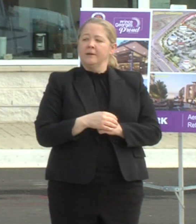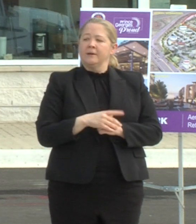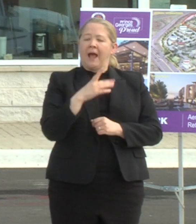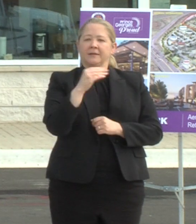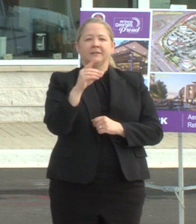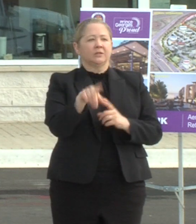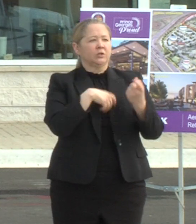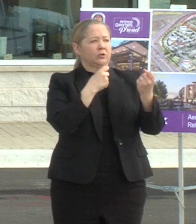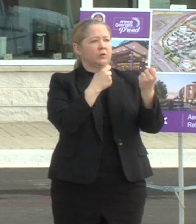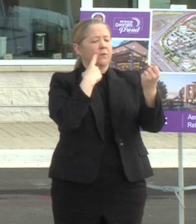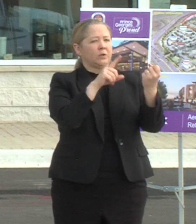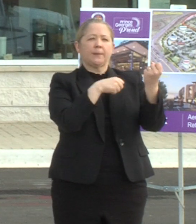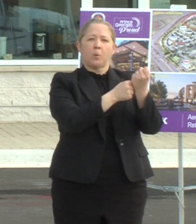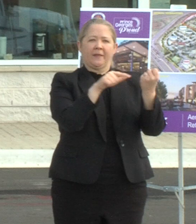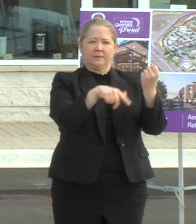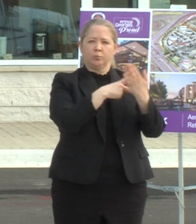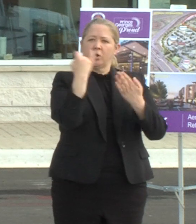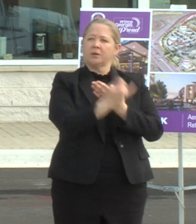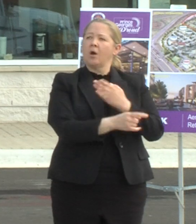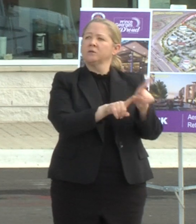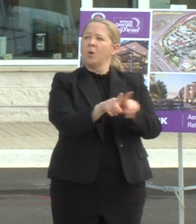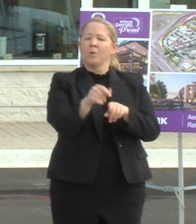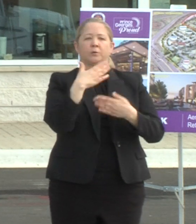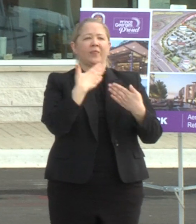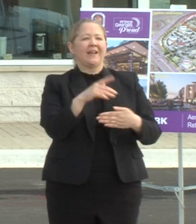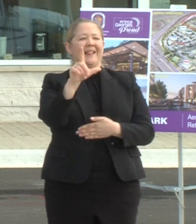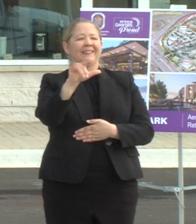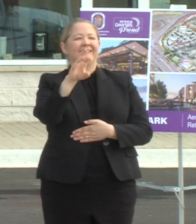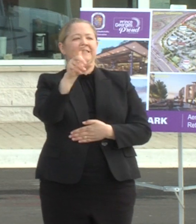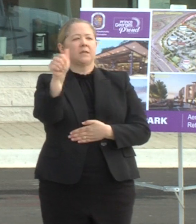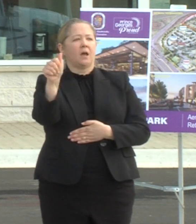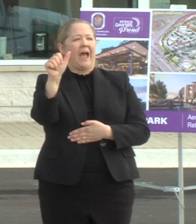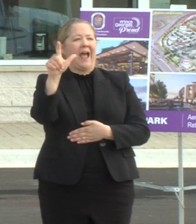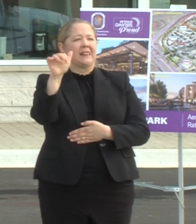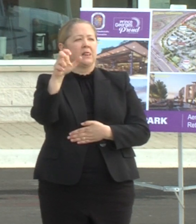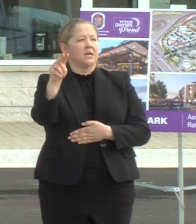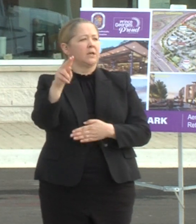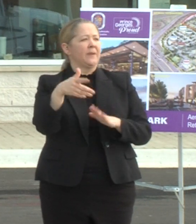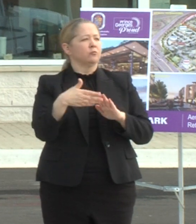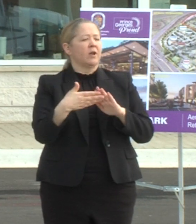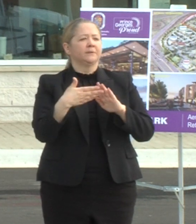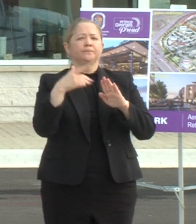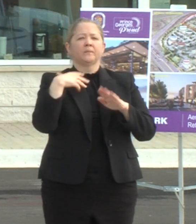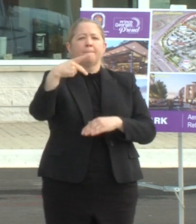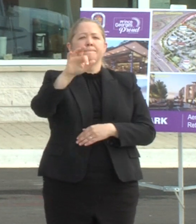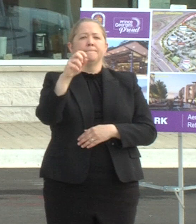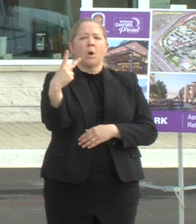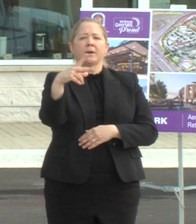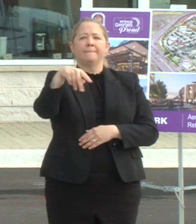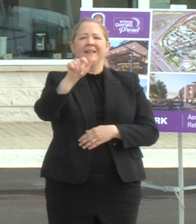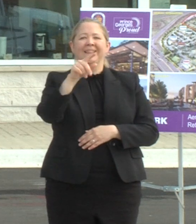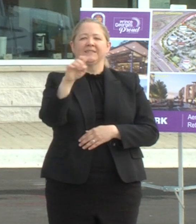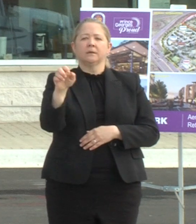supporting this project i also want to thank lisa allen who's uh been running park place at addison road for the last